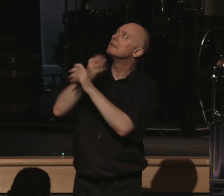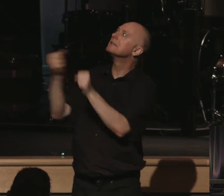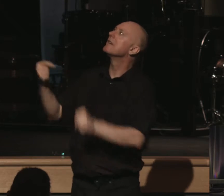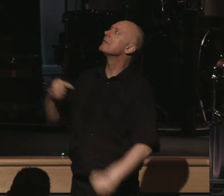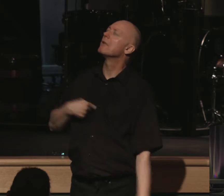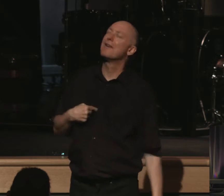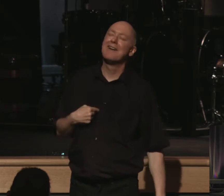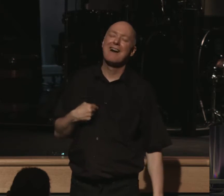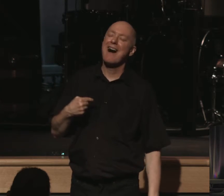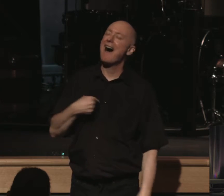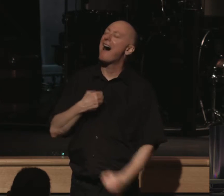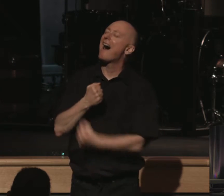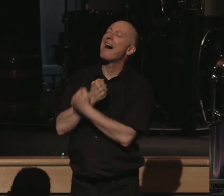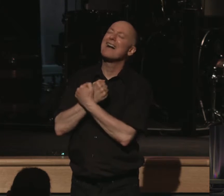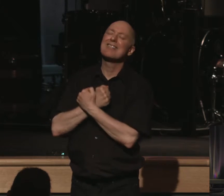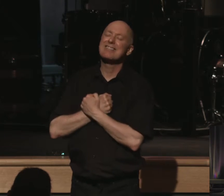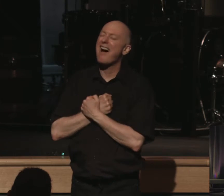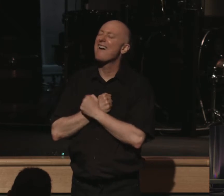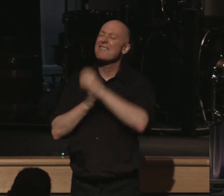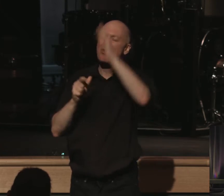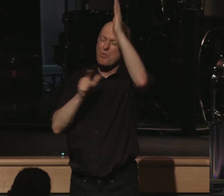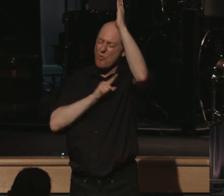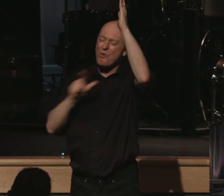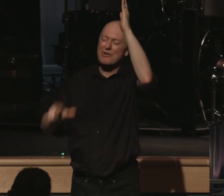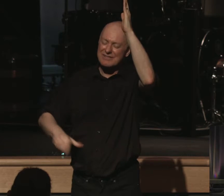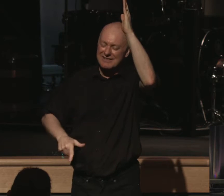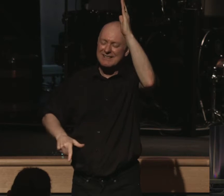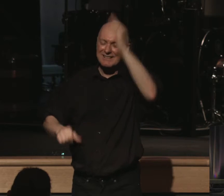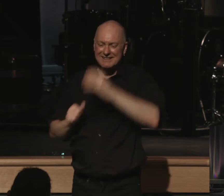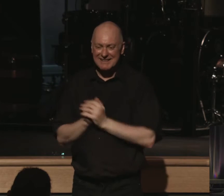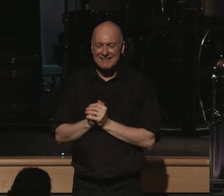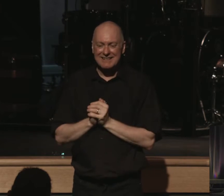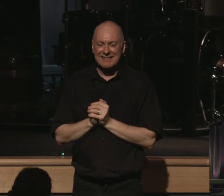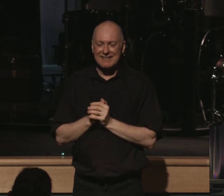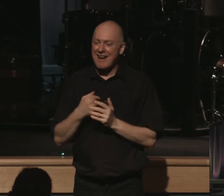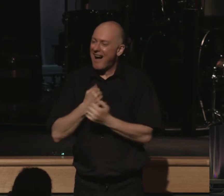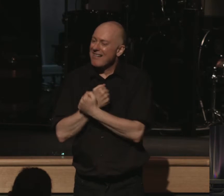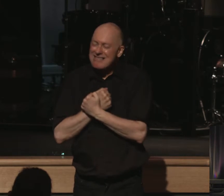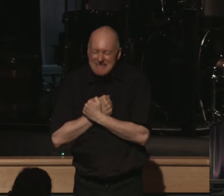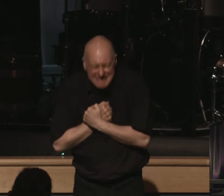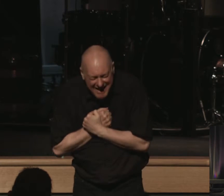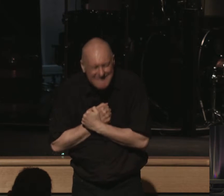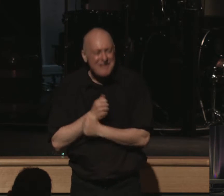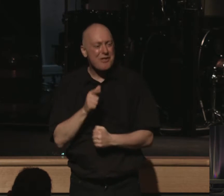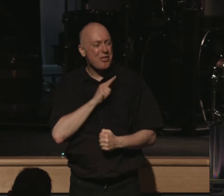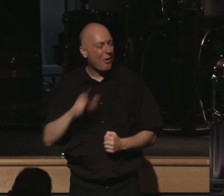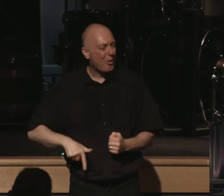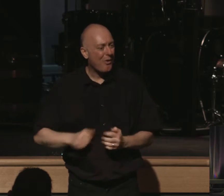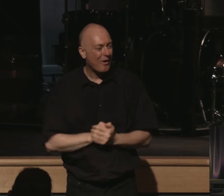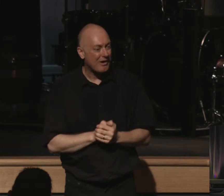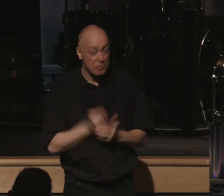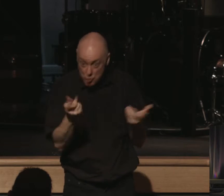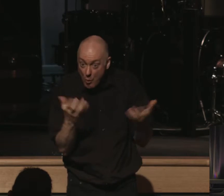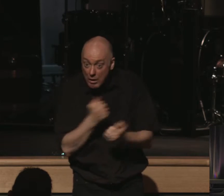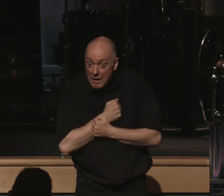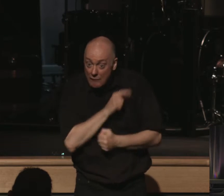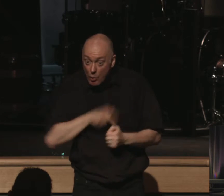I love the Lord. I love the Lord. I want to love the Lord more.